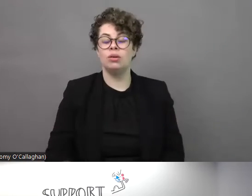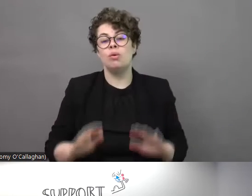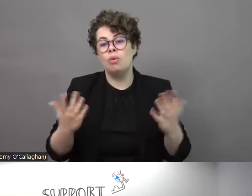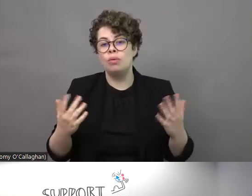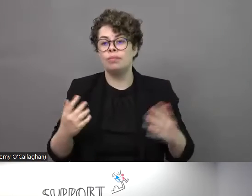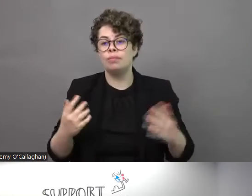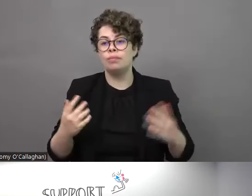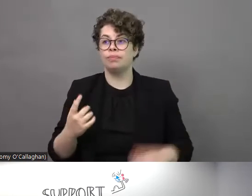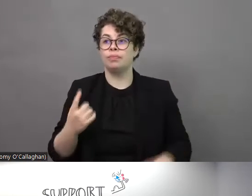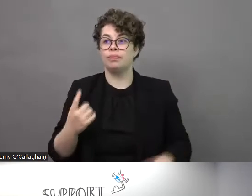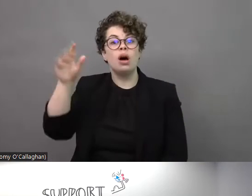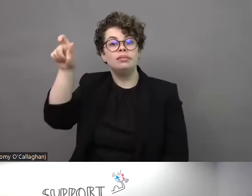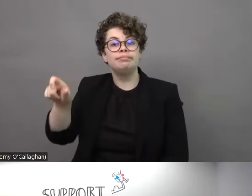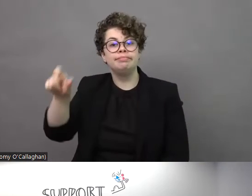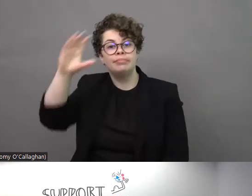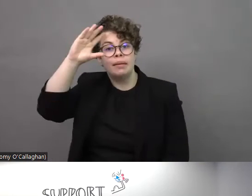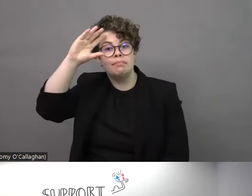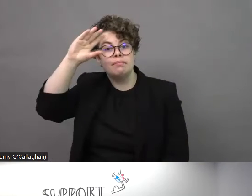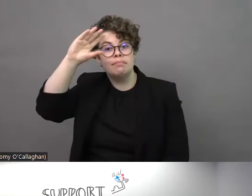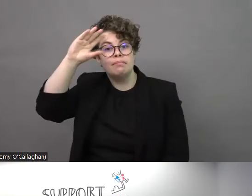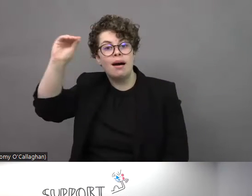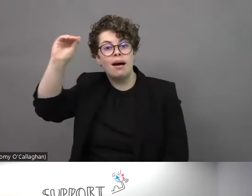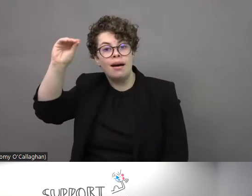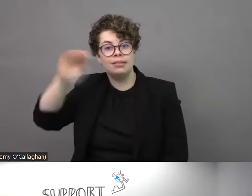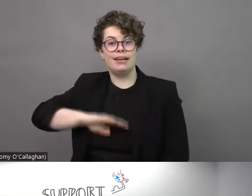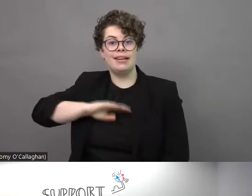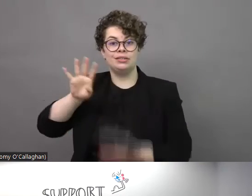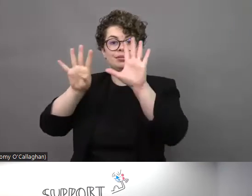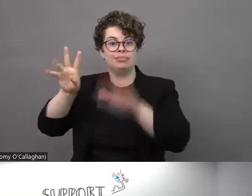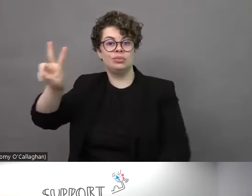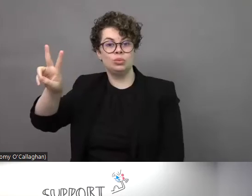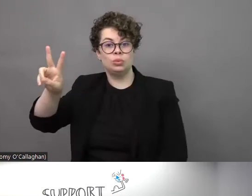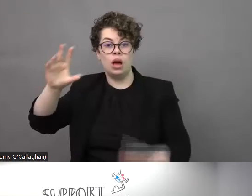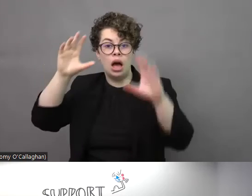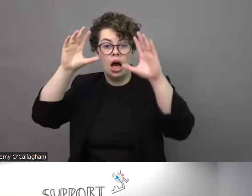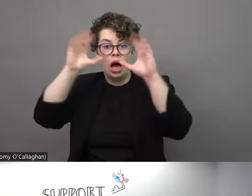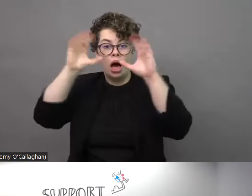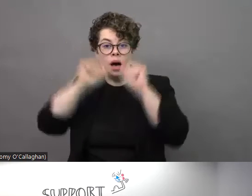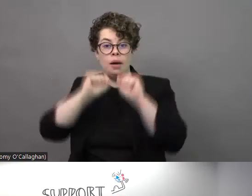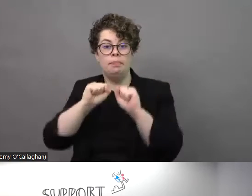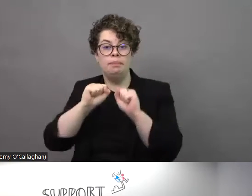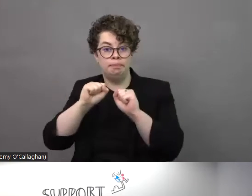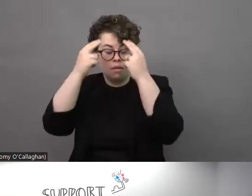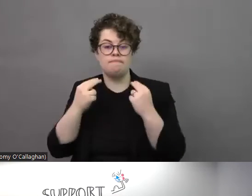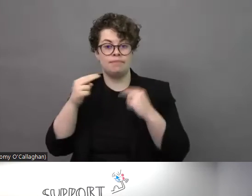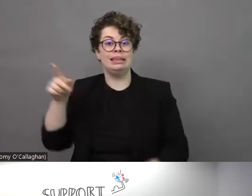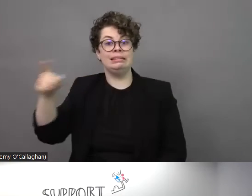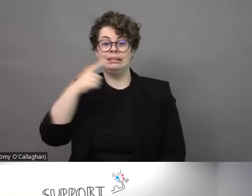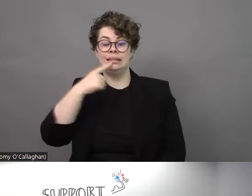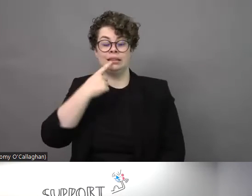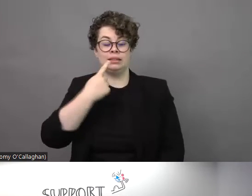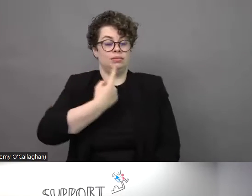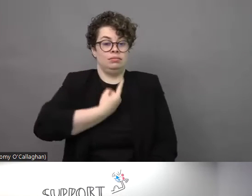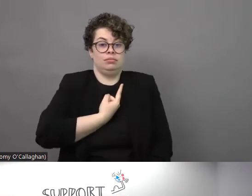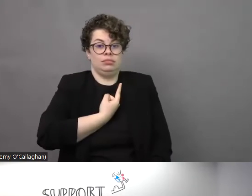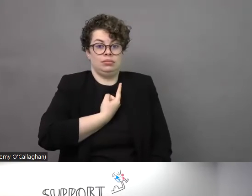we have a father of 92 totally blind I am alone and I'm not able